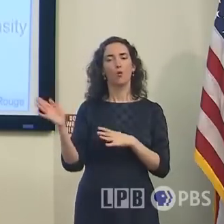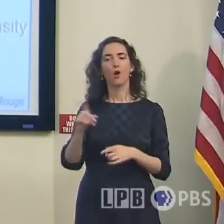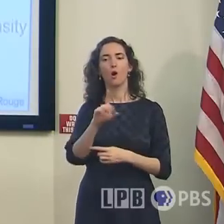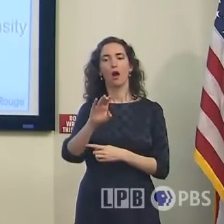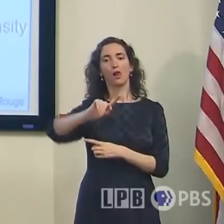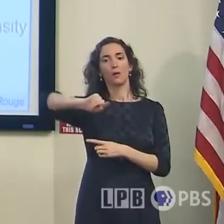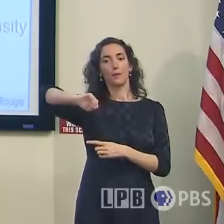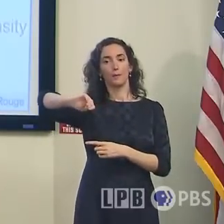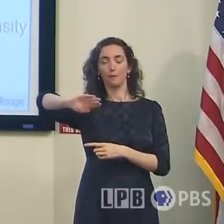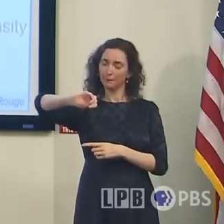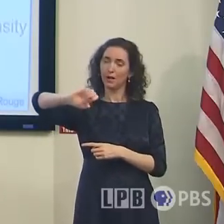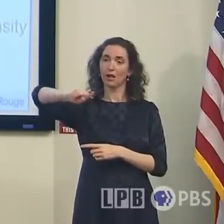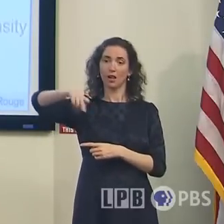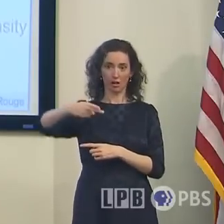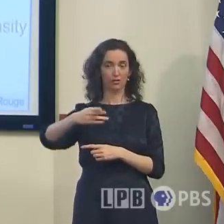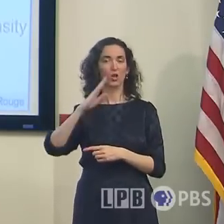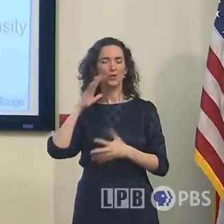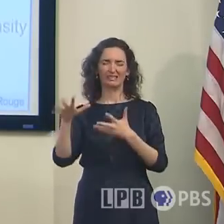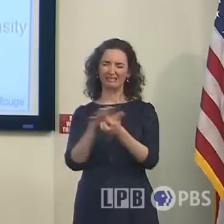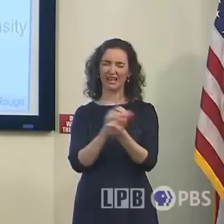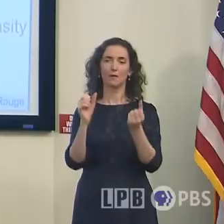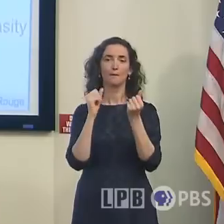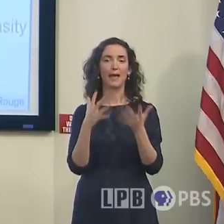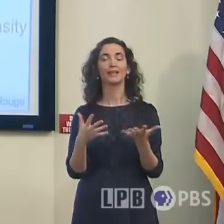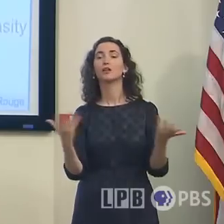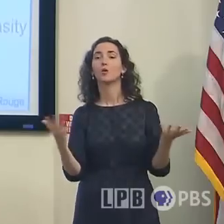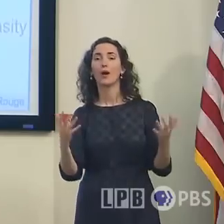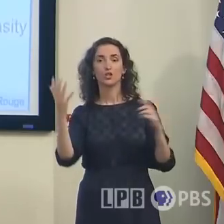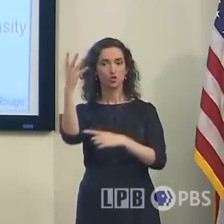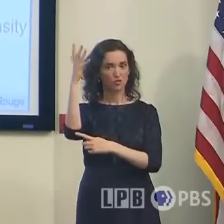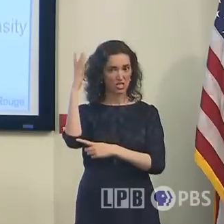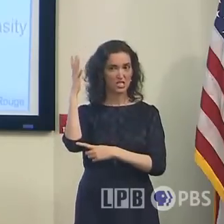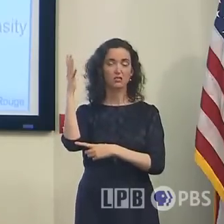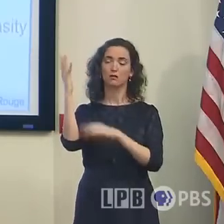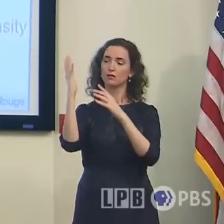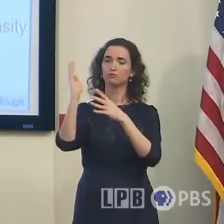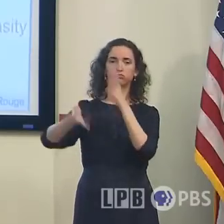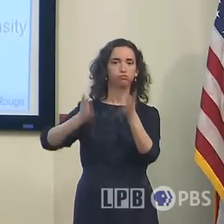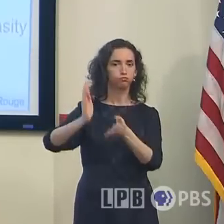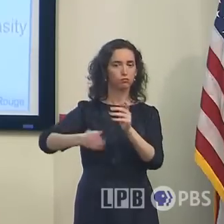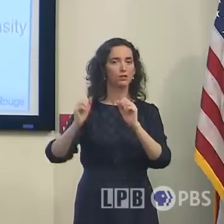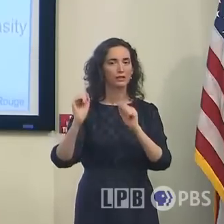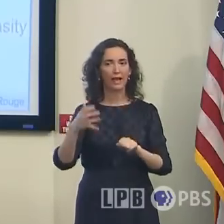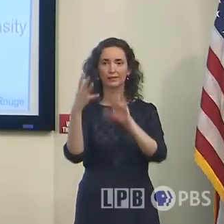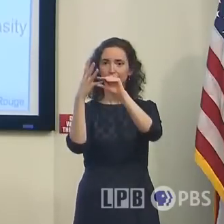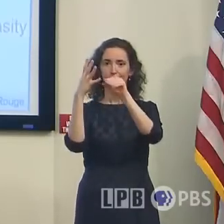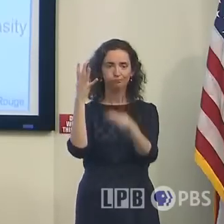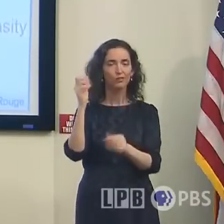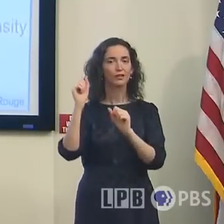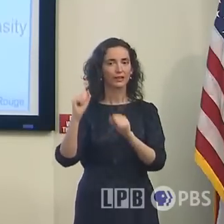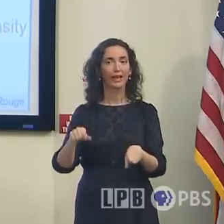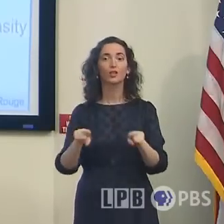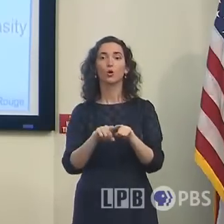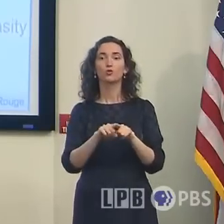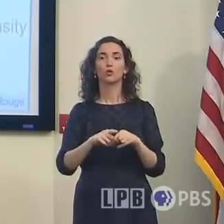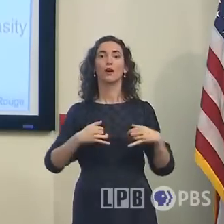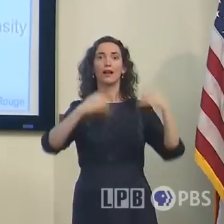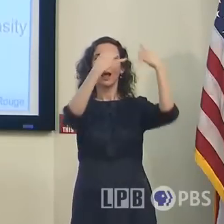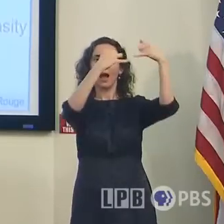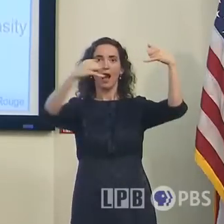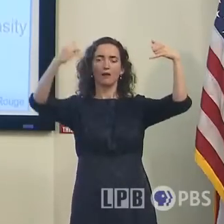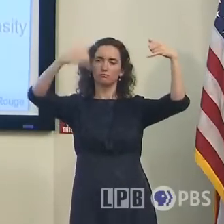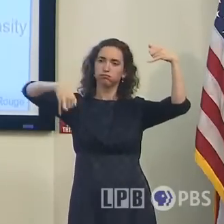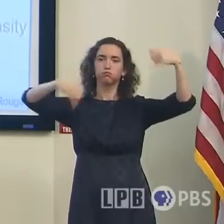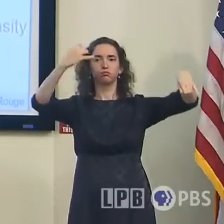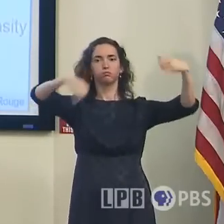to both trees and possibly the power grid for exposed lines. So for those who are in